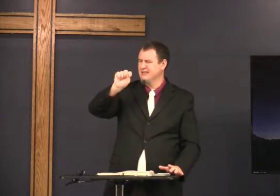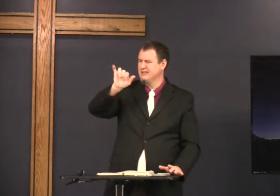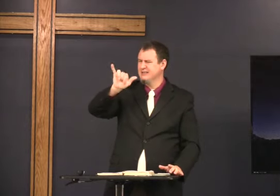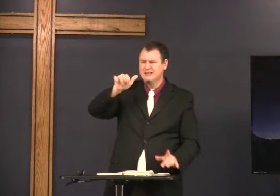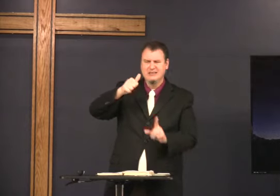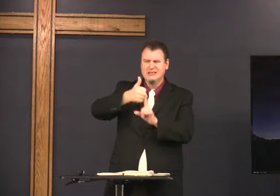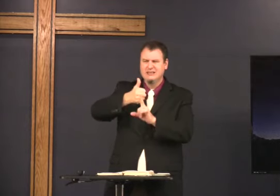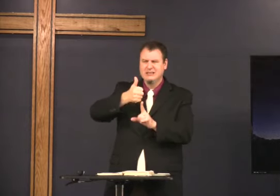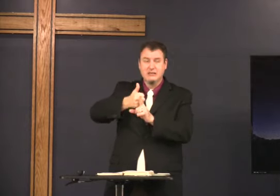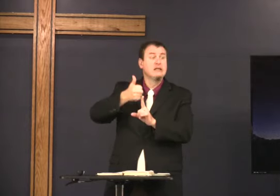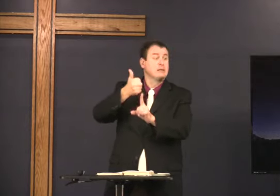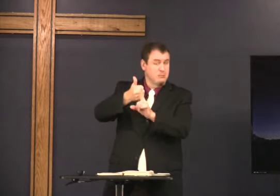Jesus.